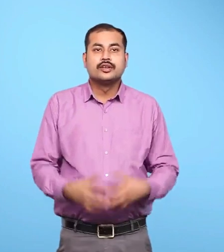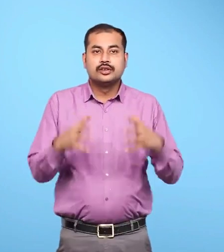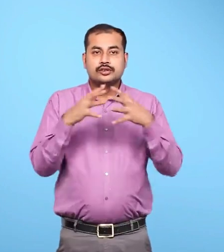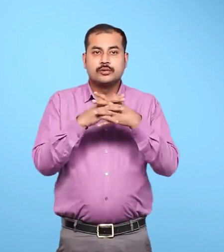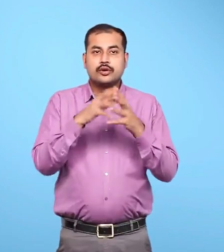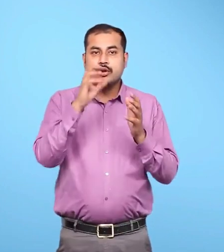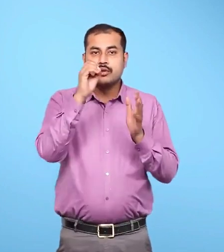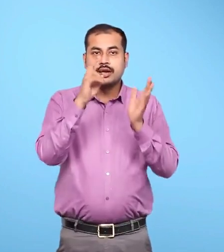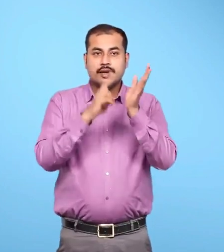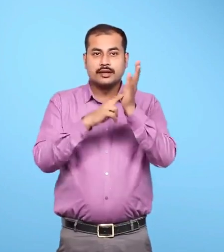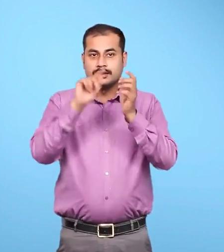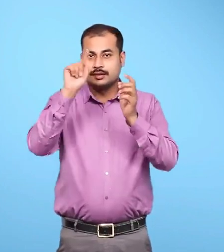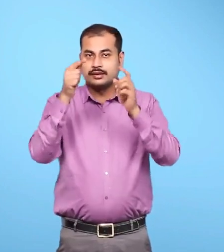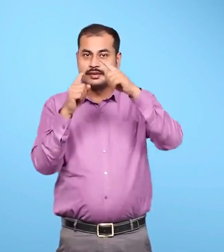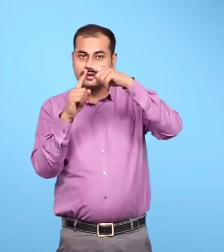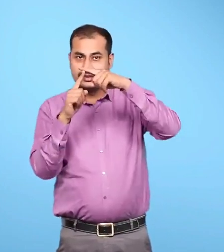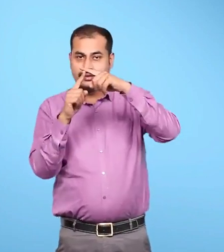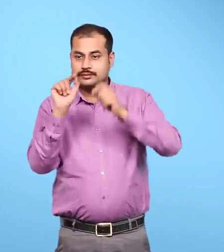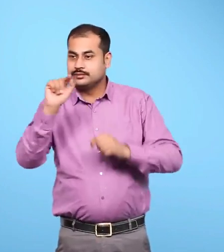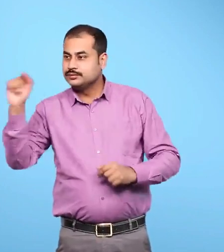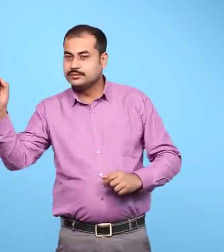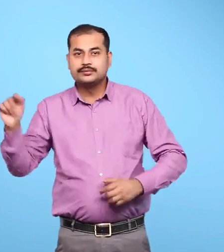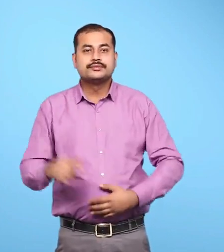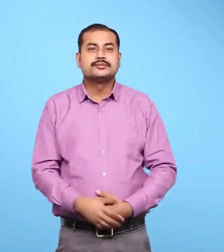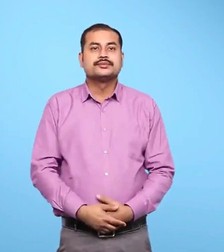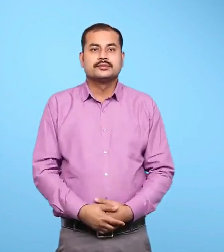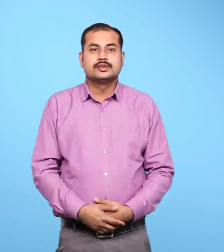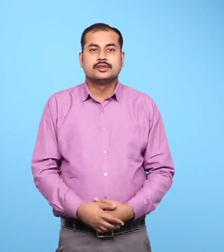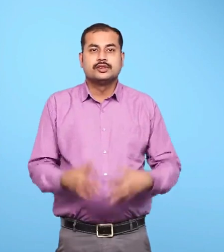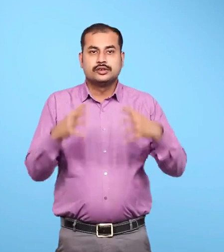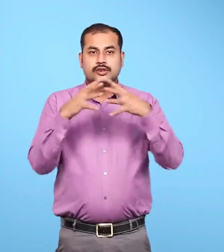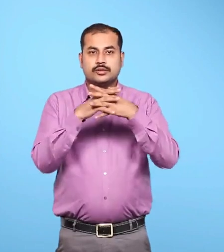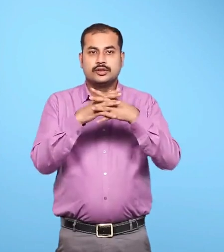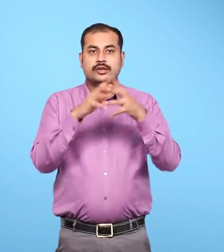Won't Won't Blank Blank Weren't